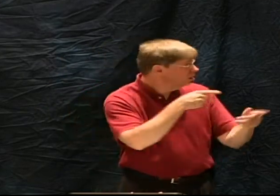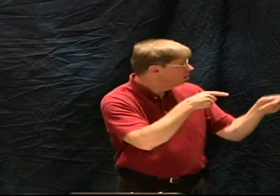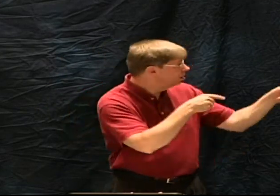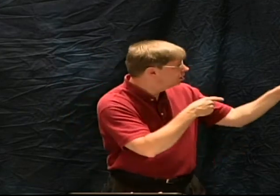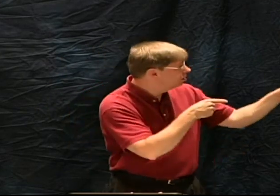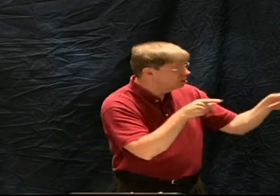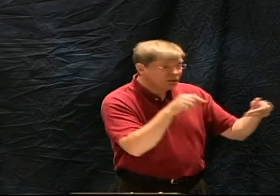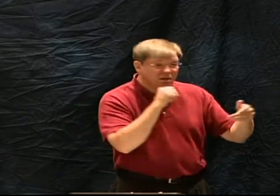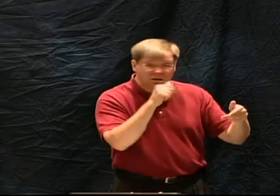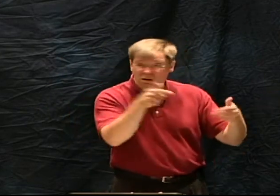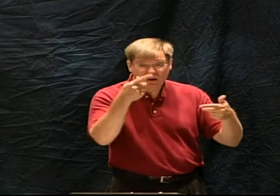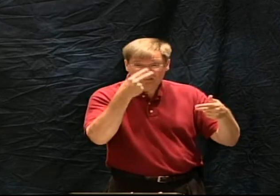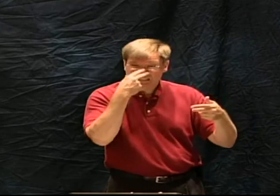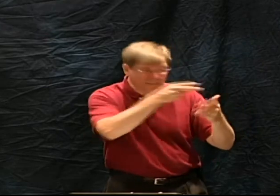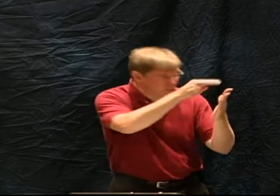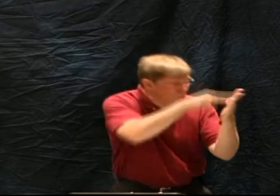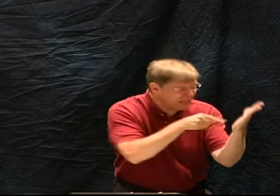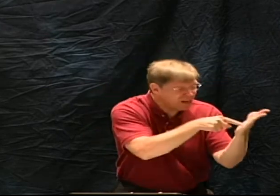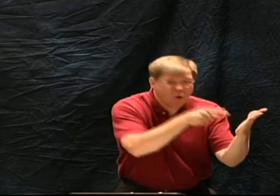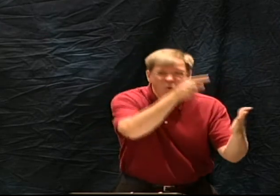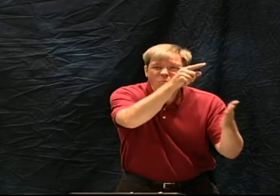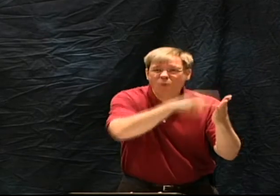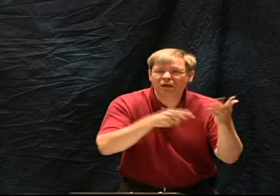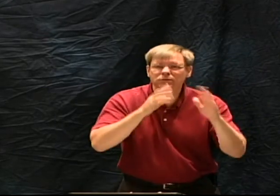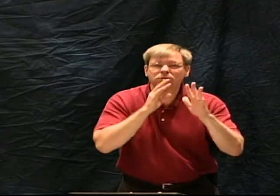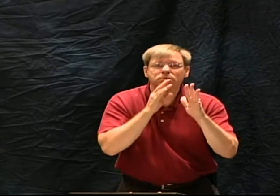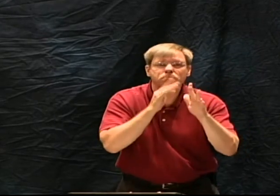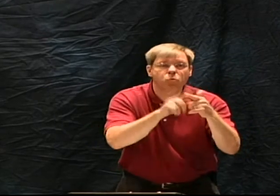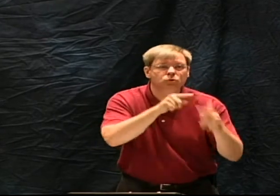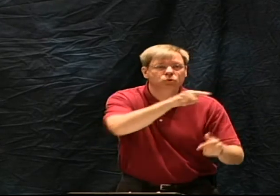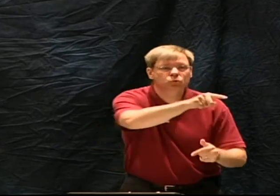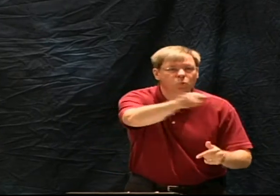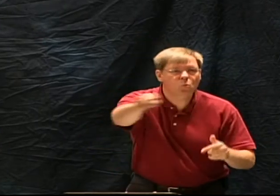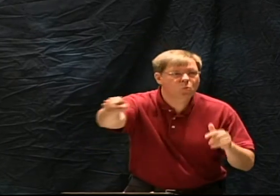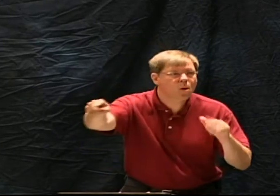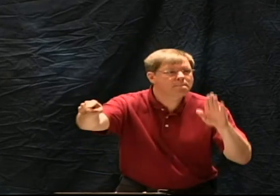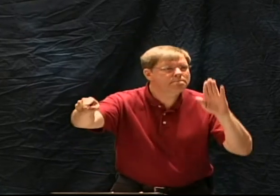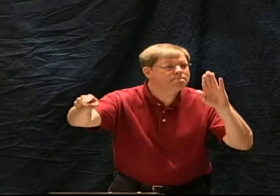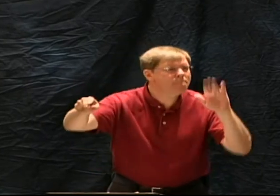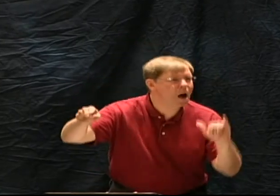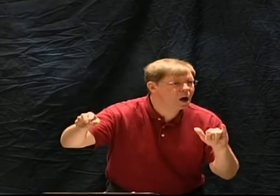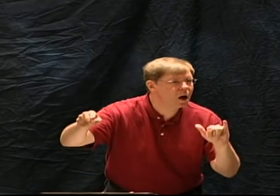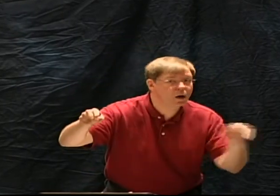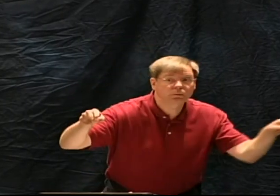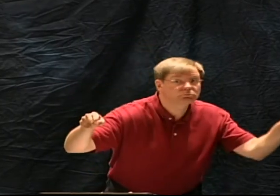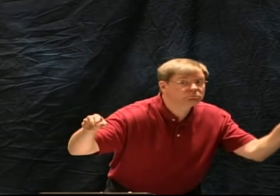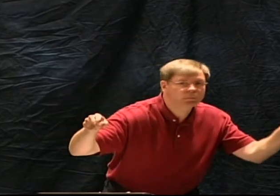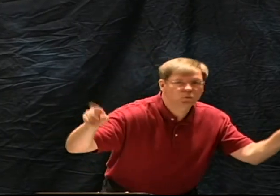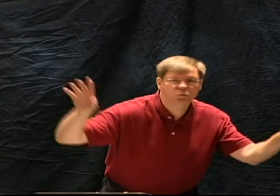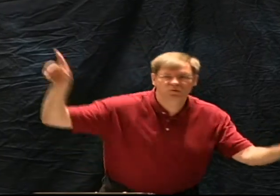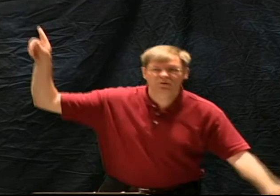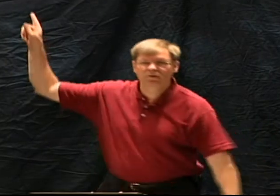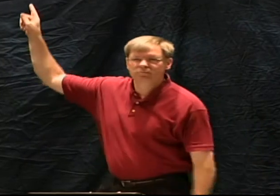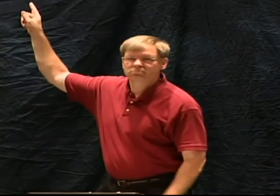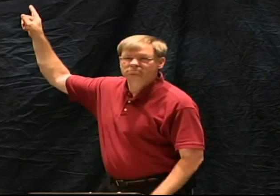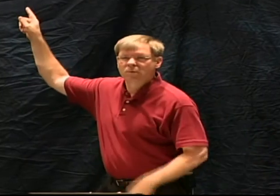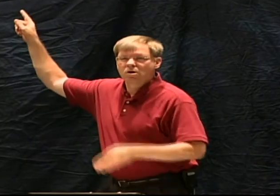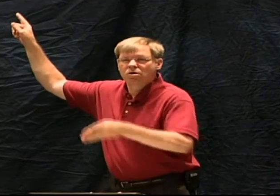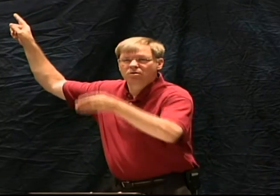doesn't say that Moses said this he says have you not read what God has said not what